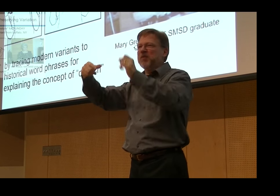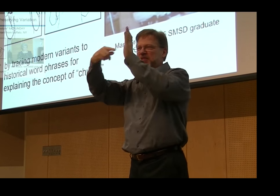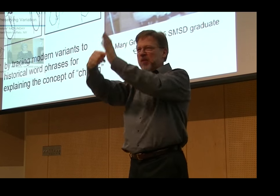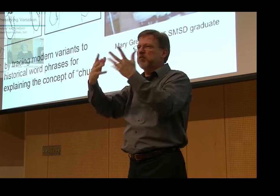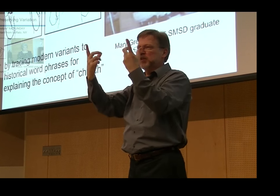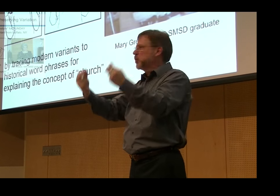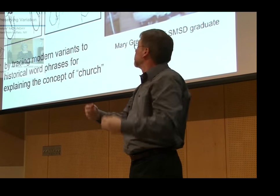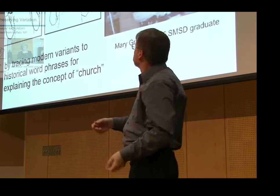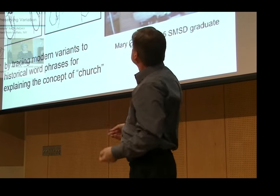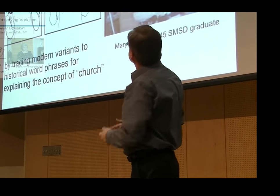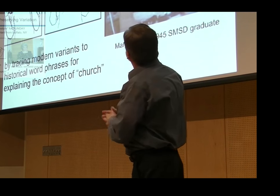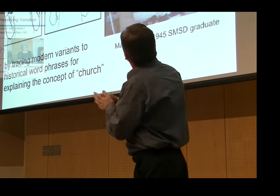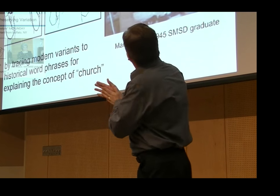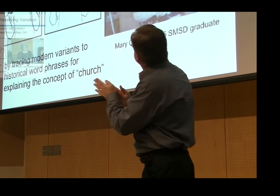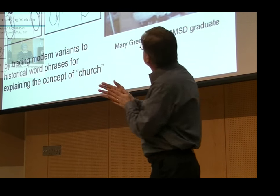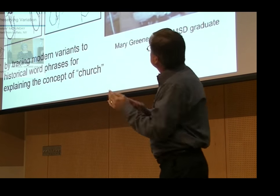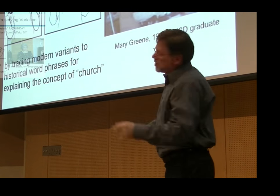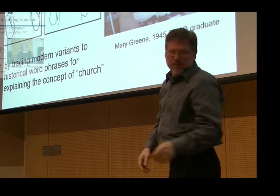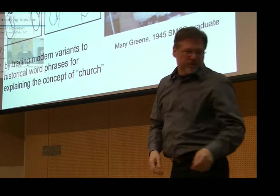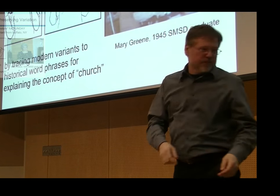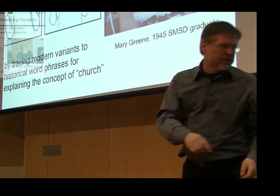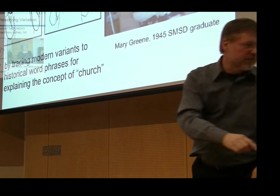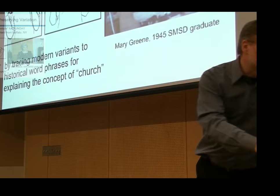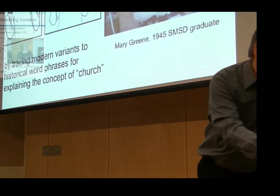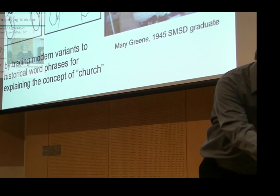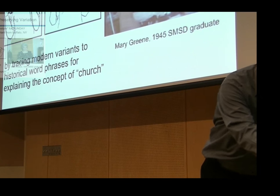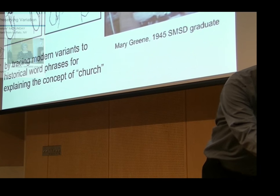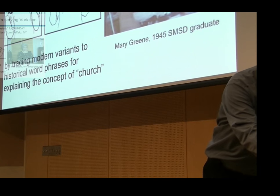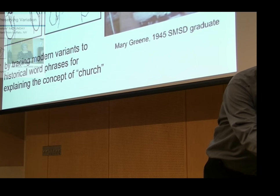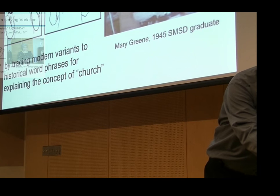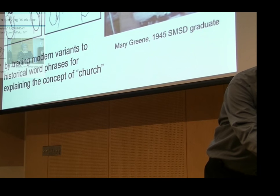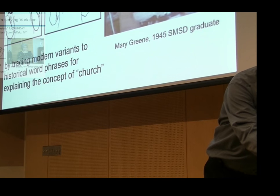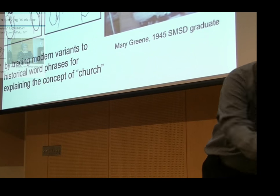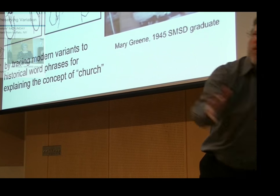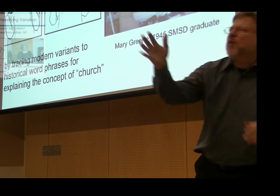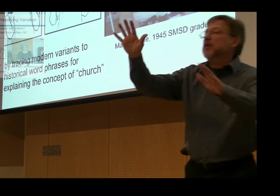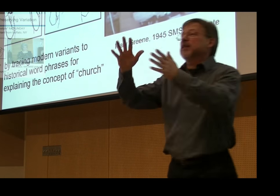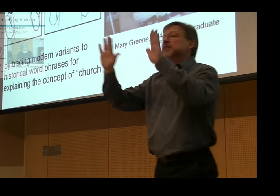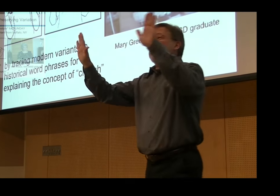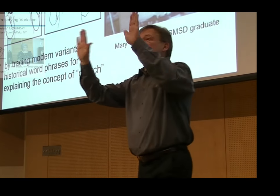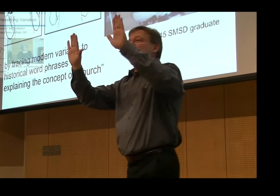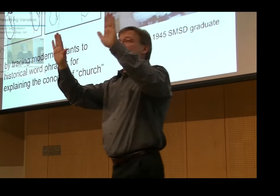My lens is a modern lens, but now I have a better understanding based on the research we've done